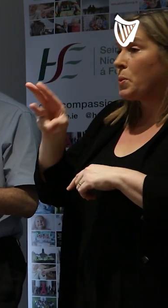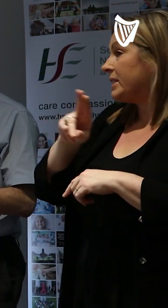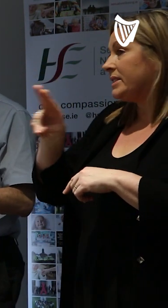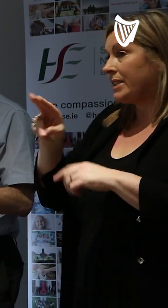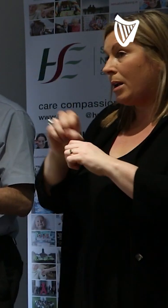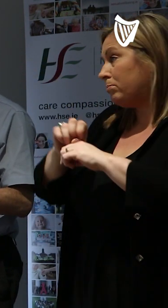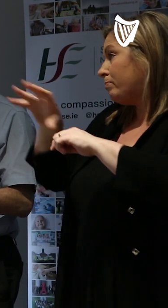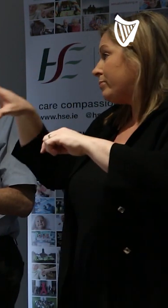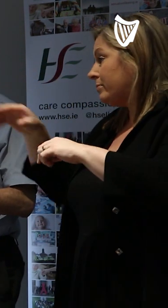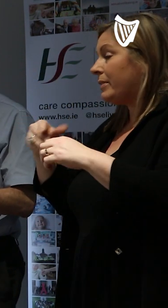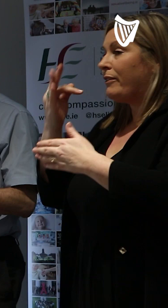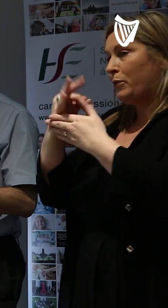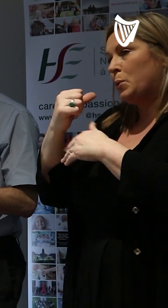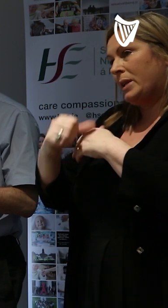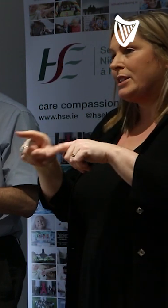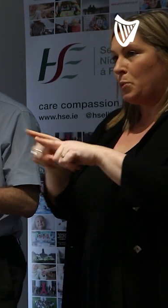for a few days after that.